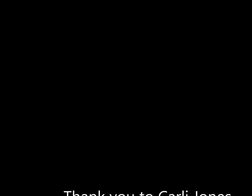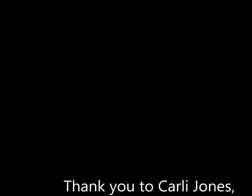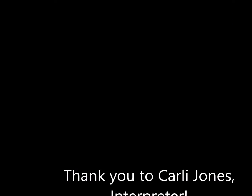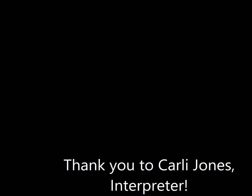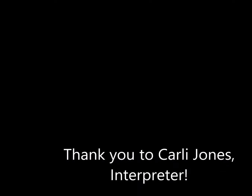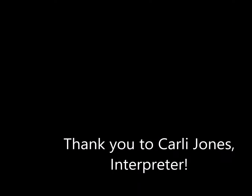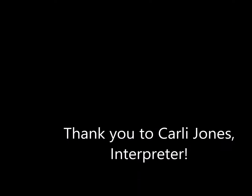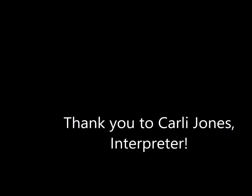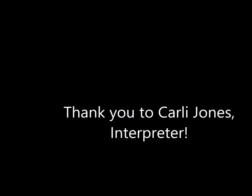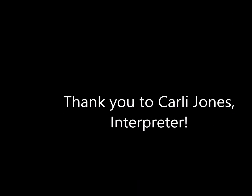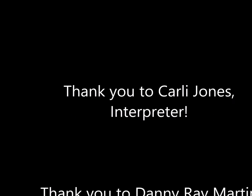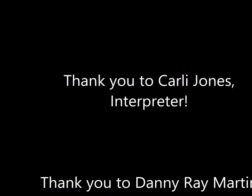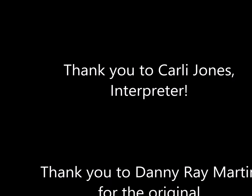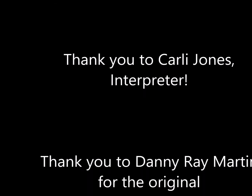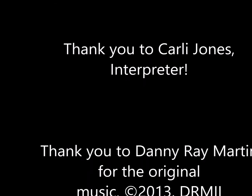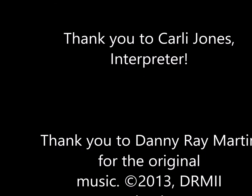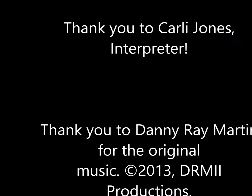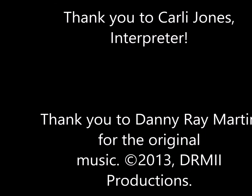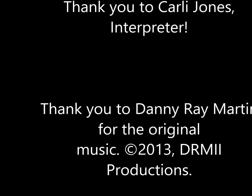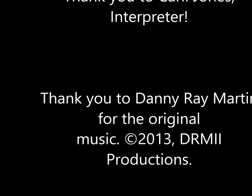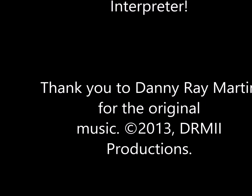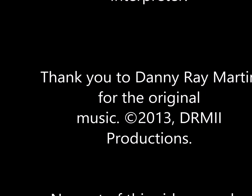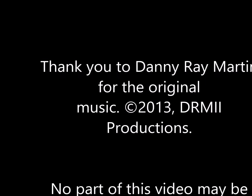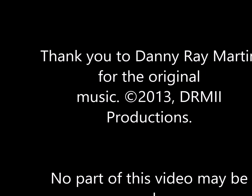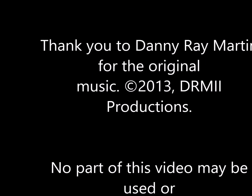If I Gesprany was friends in a without- Thank you.